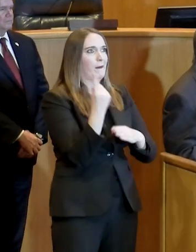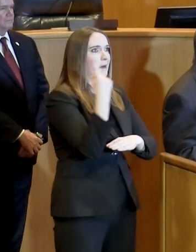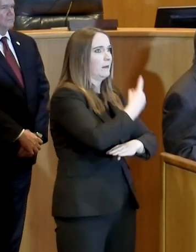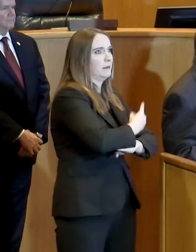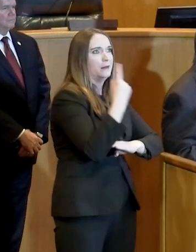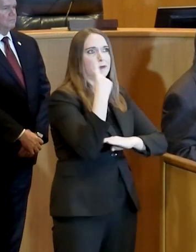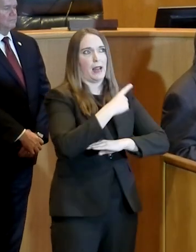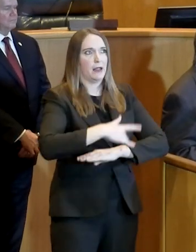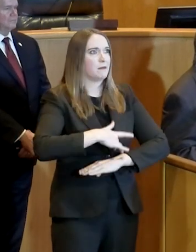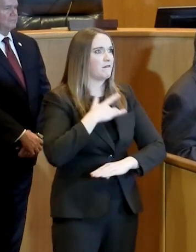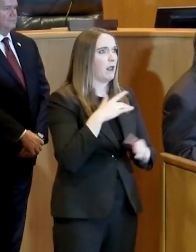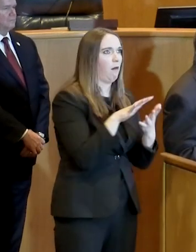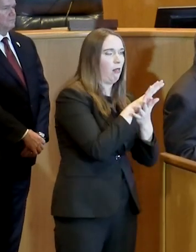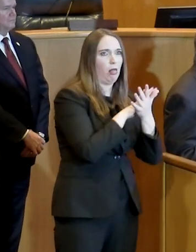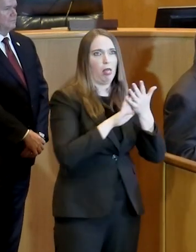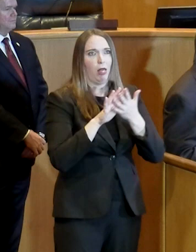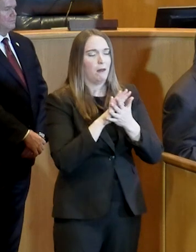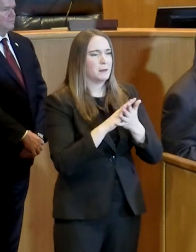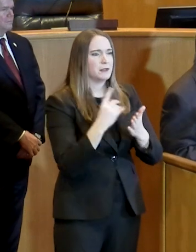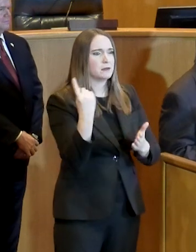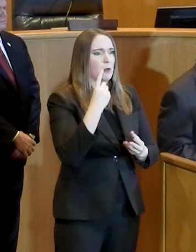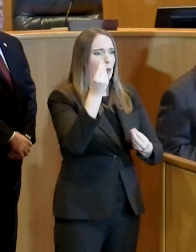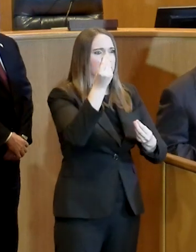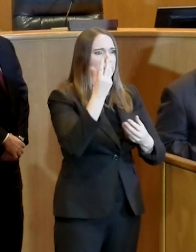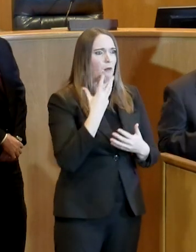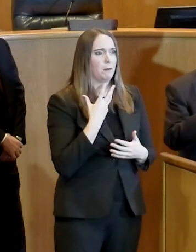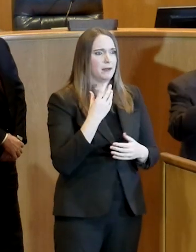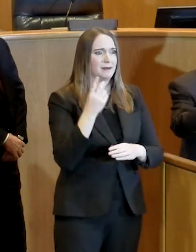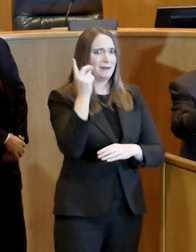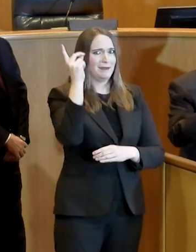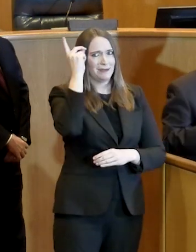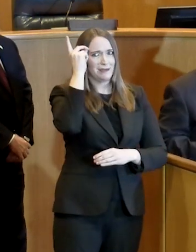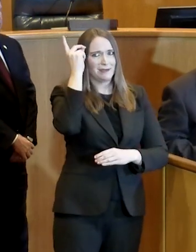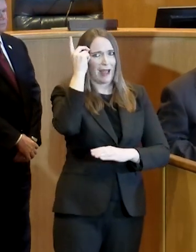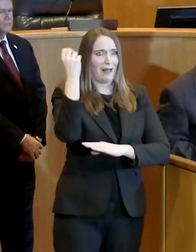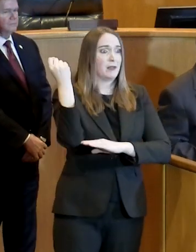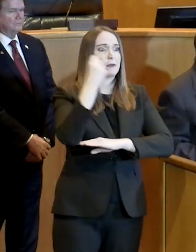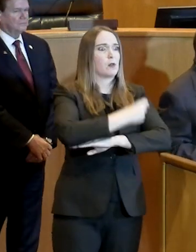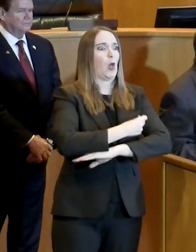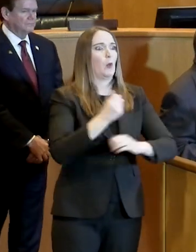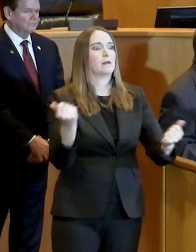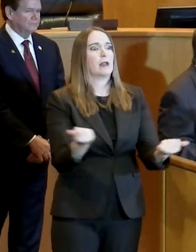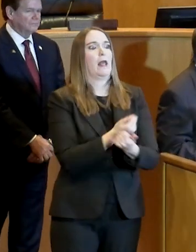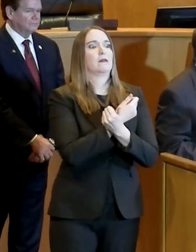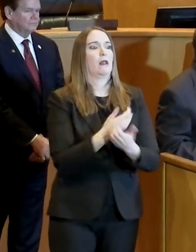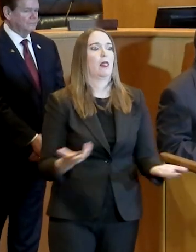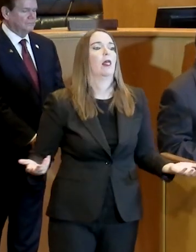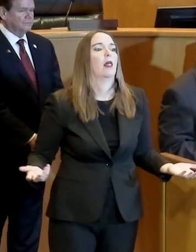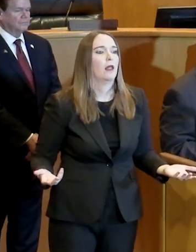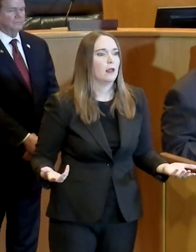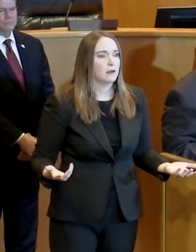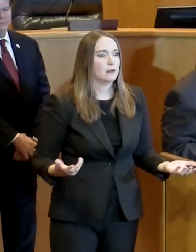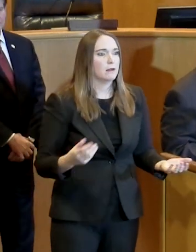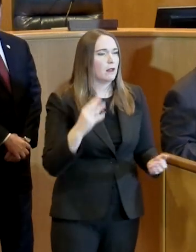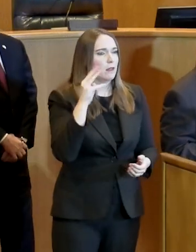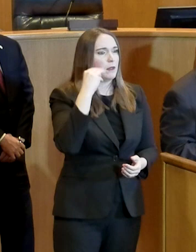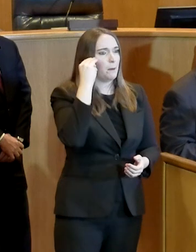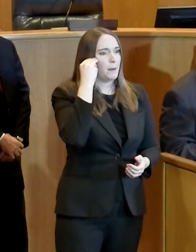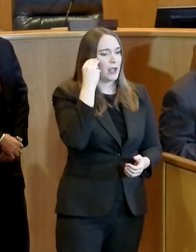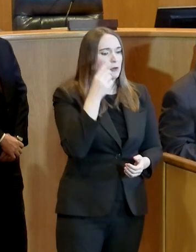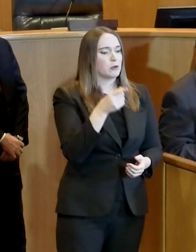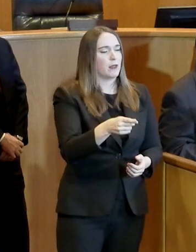Dallas, you know, someone said Dallas had closed everything. In fact, I think it was a conversation I had with the mayor there in Grand Prairie.